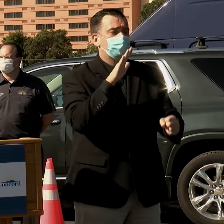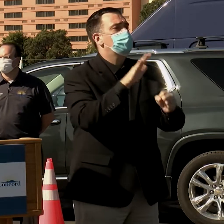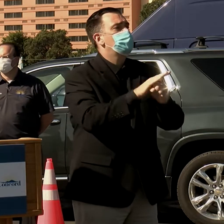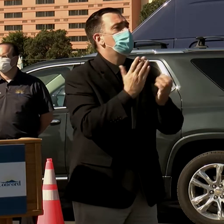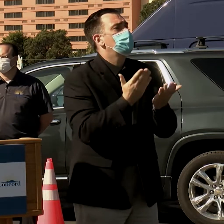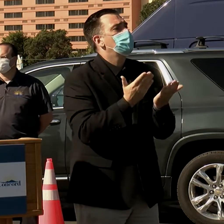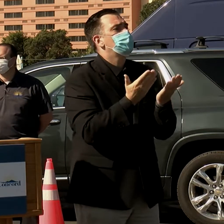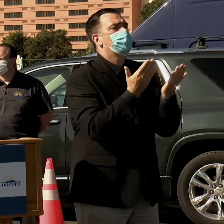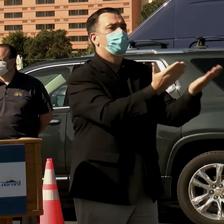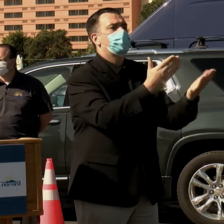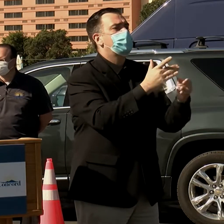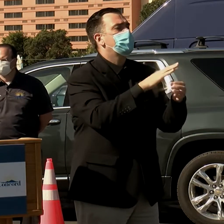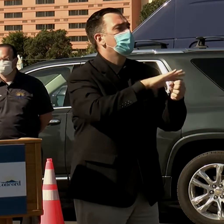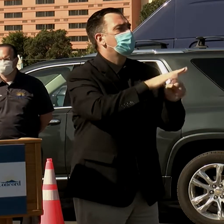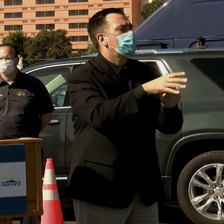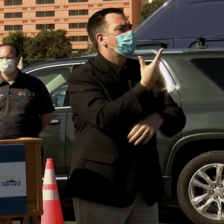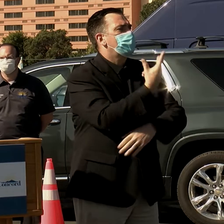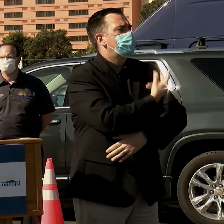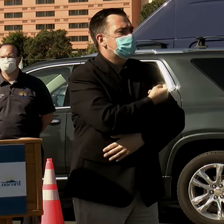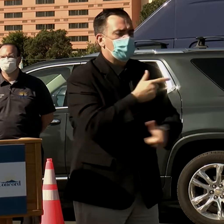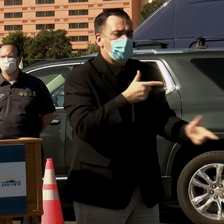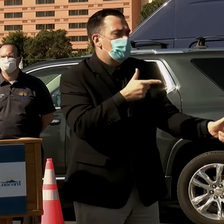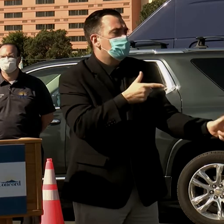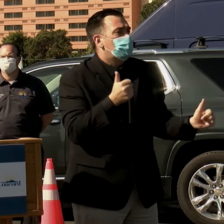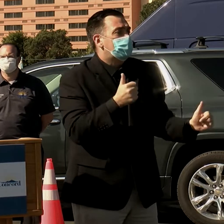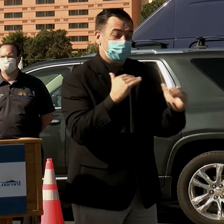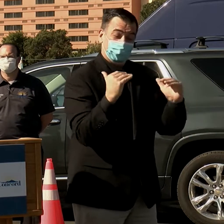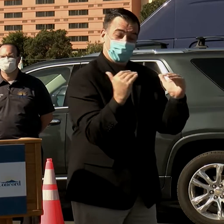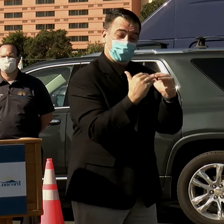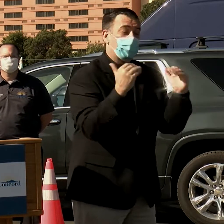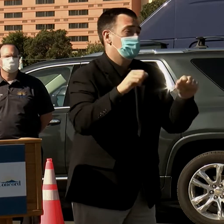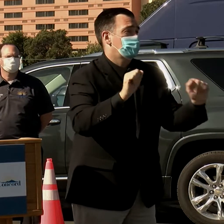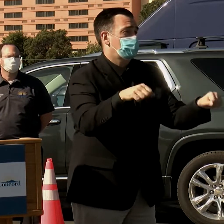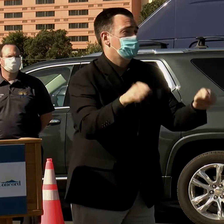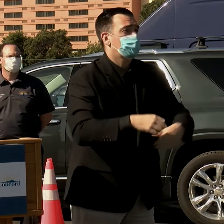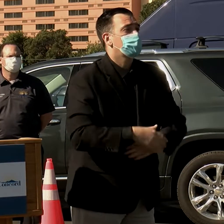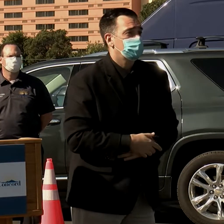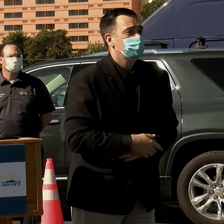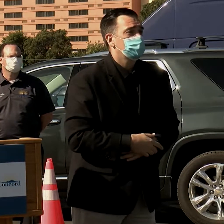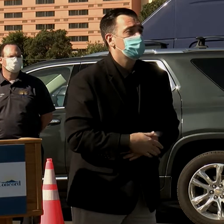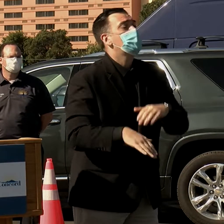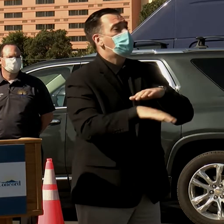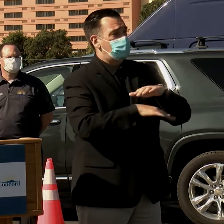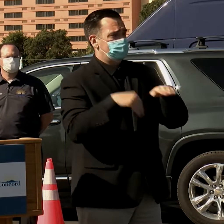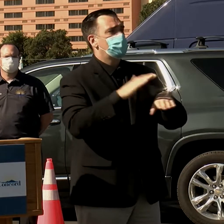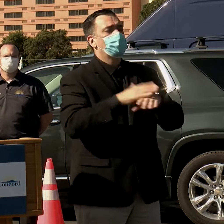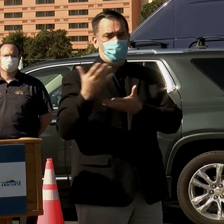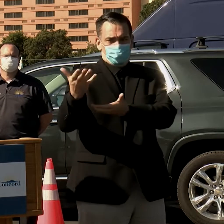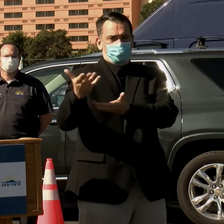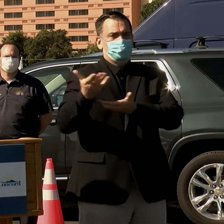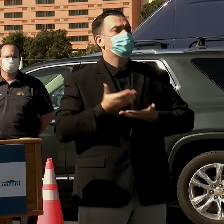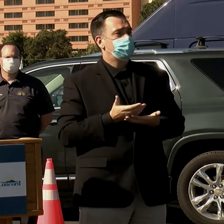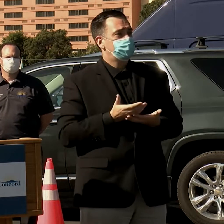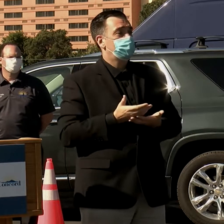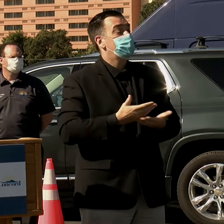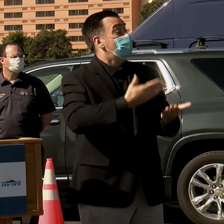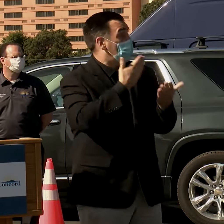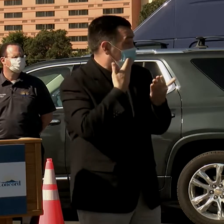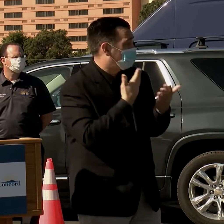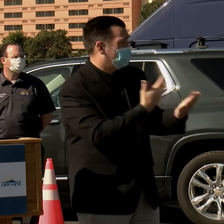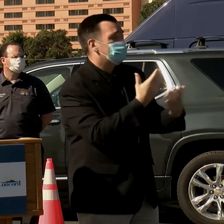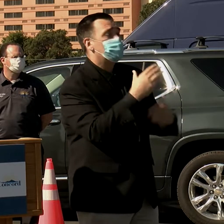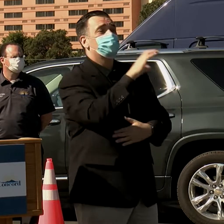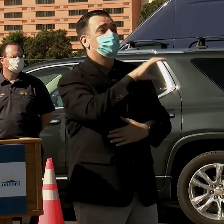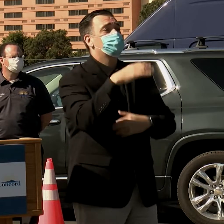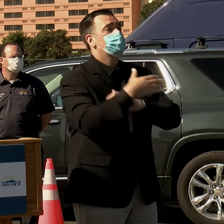vaccine to eligible people as quickly and equitably as possible based on the supply we receive, and thank you so much to Contra